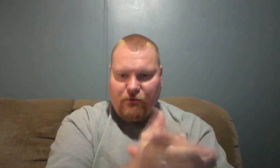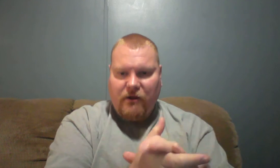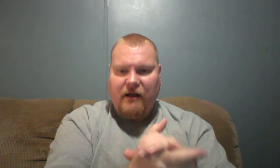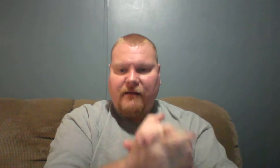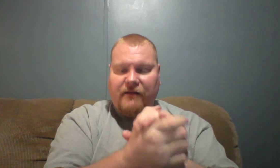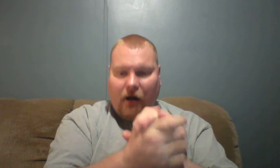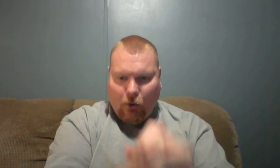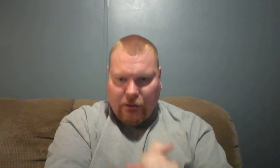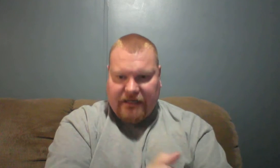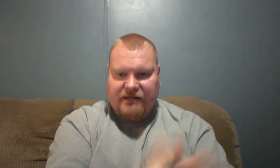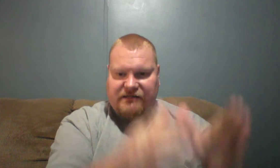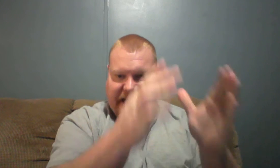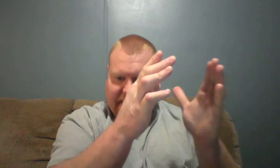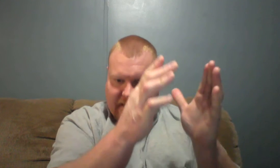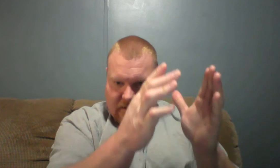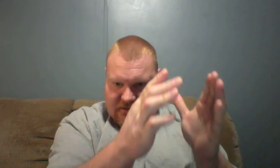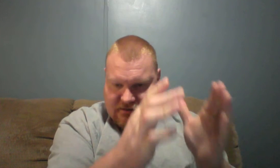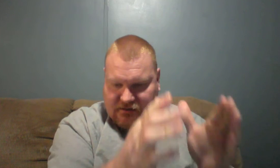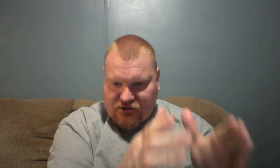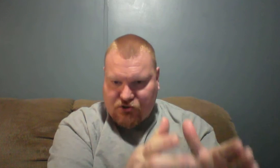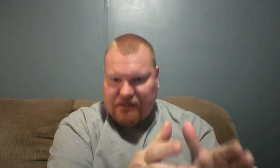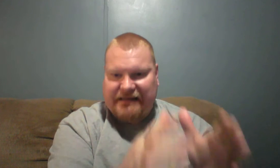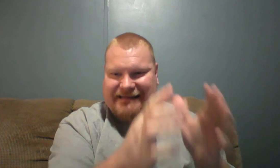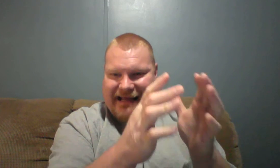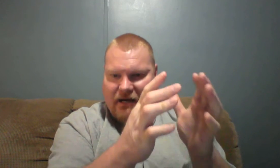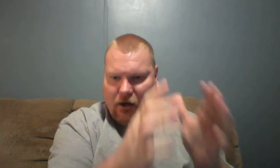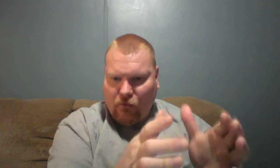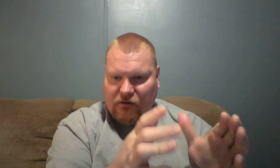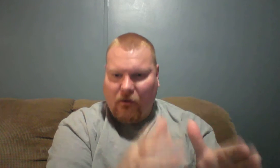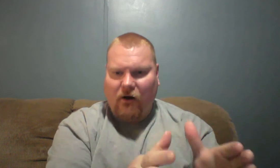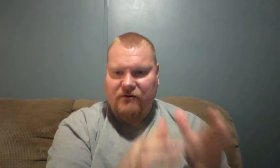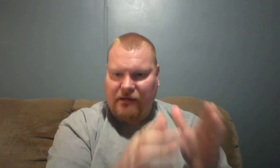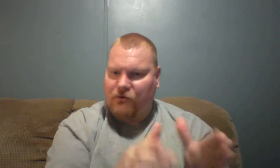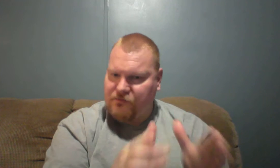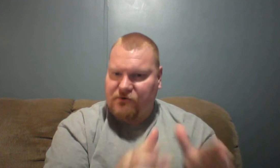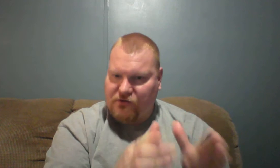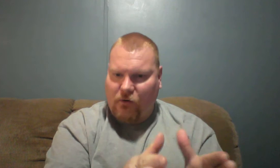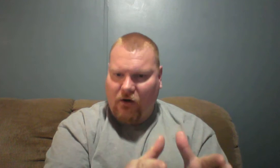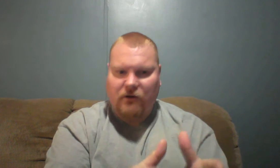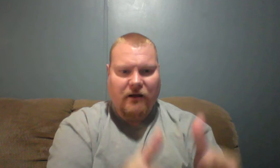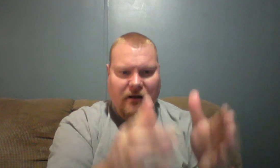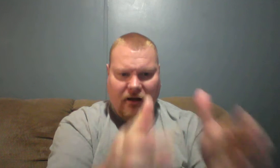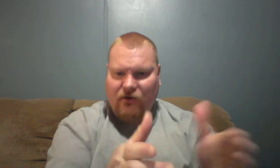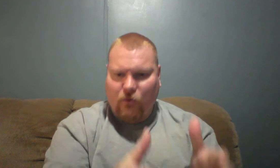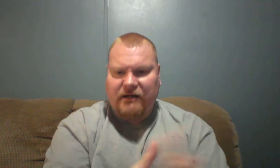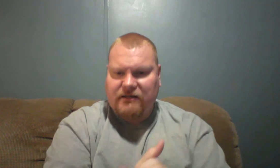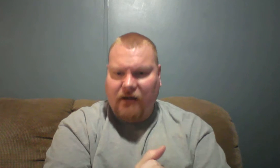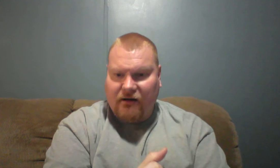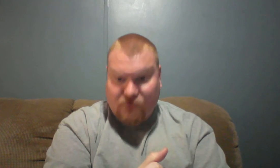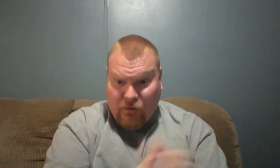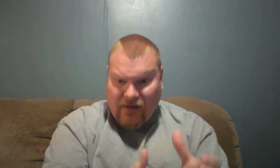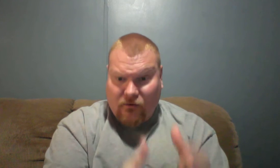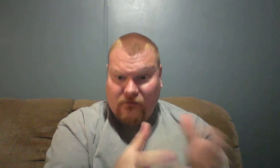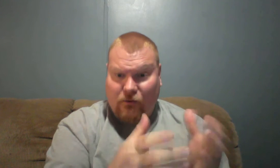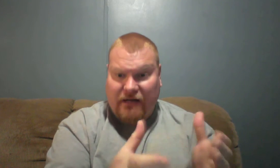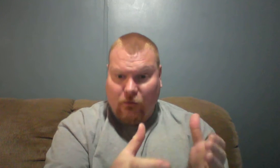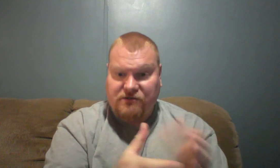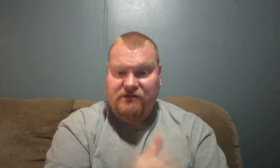the holiness and the strict and holy walk that we're supposed to walk according to God's will what he wants us to